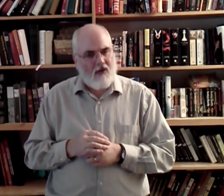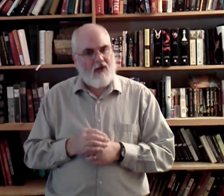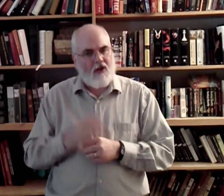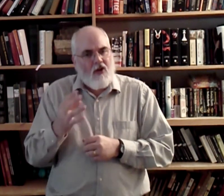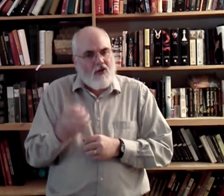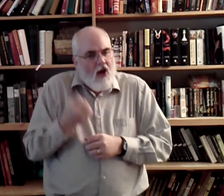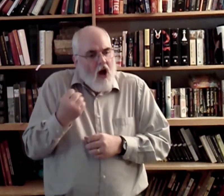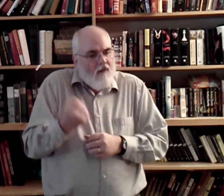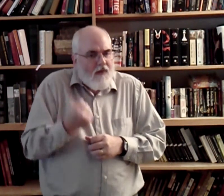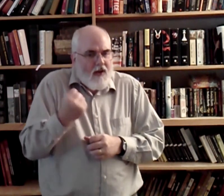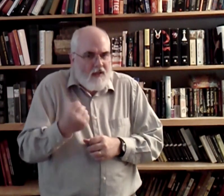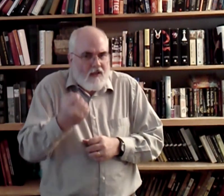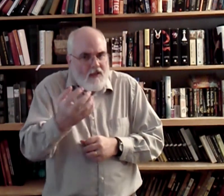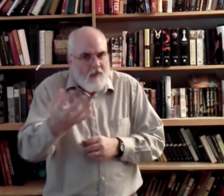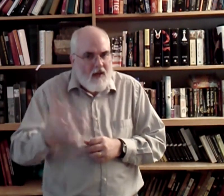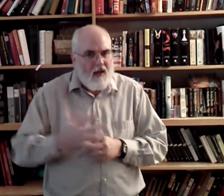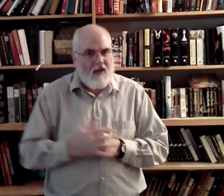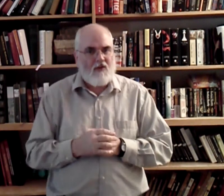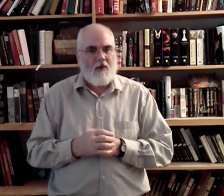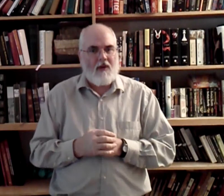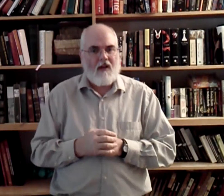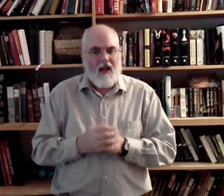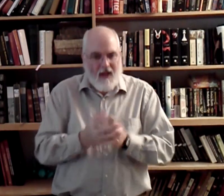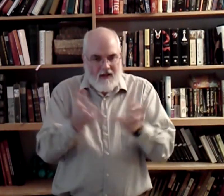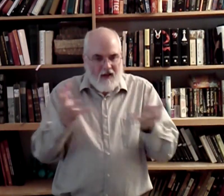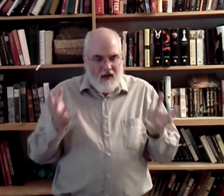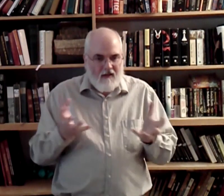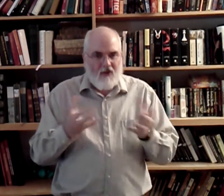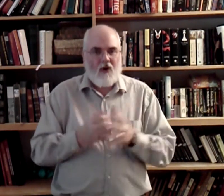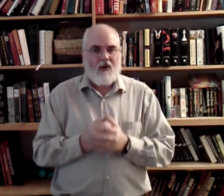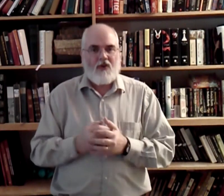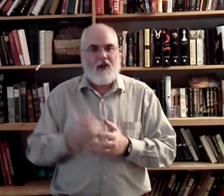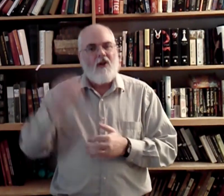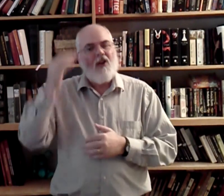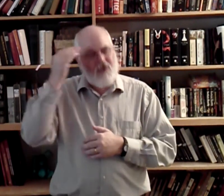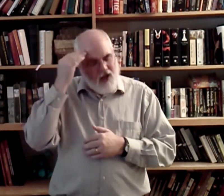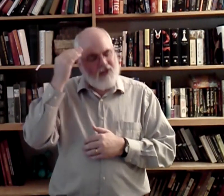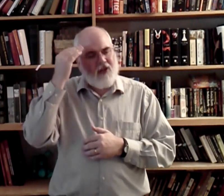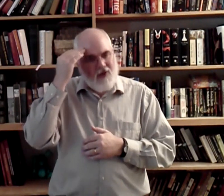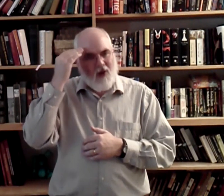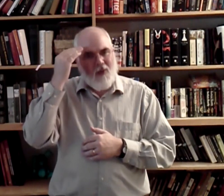There's a confidence that needs to be distributed and encouraged here. Just. know.